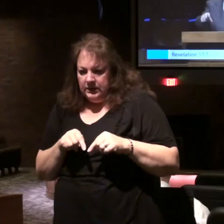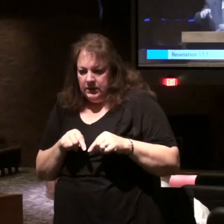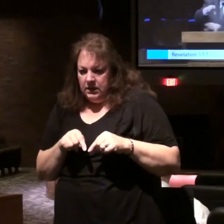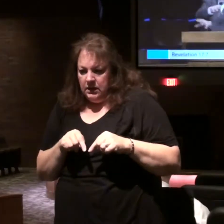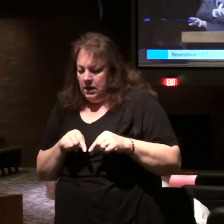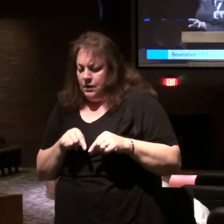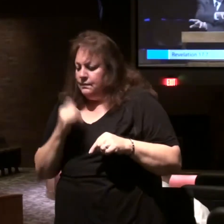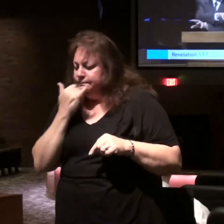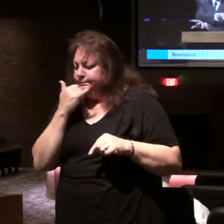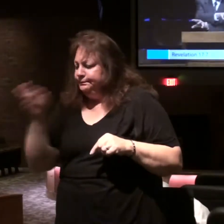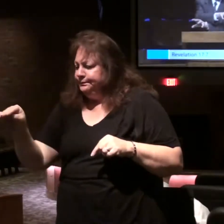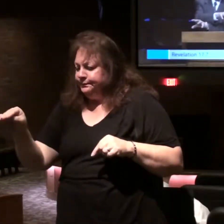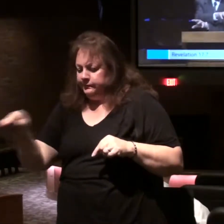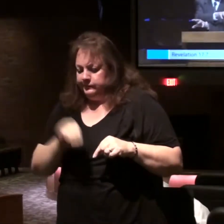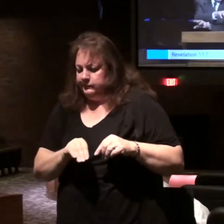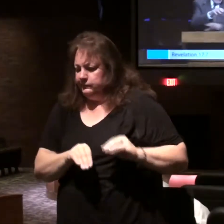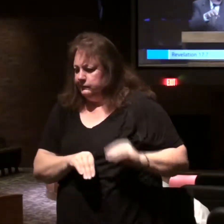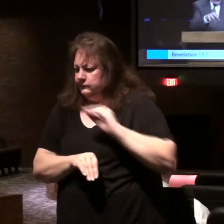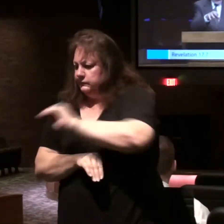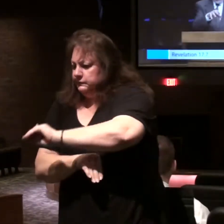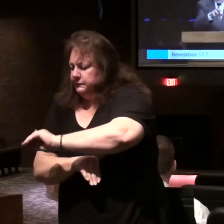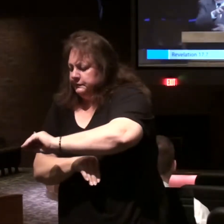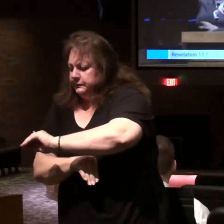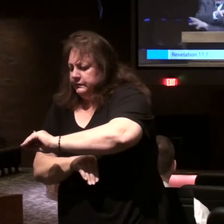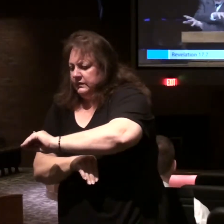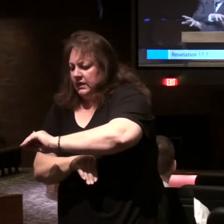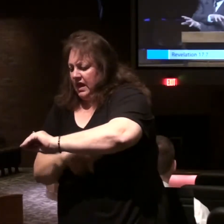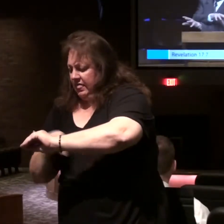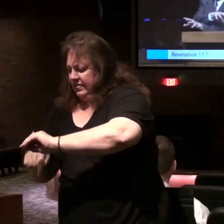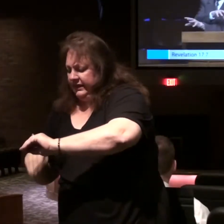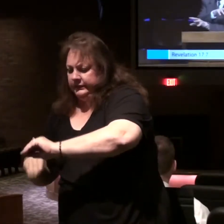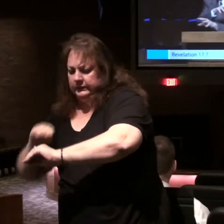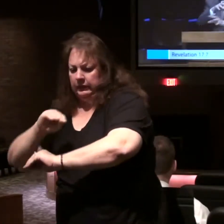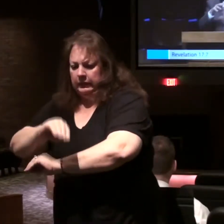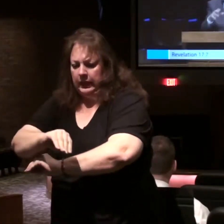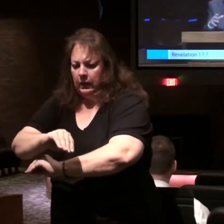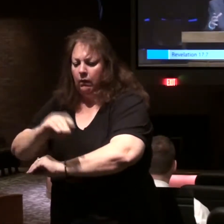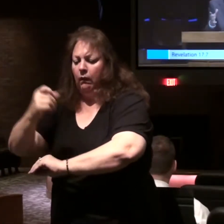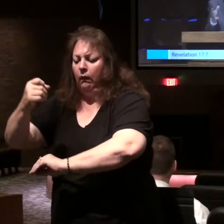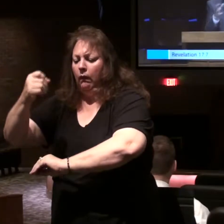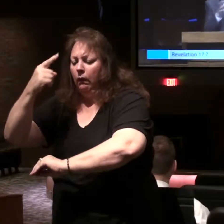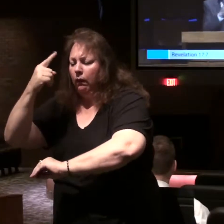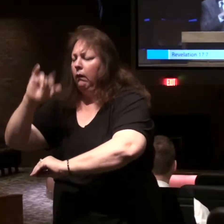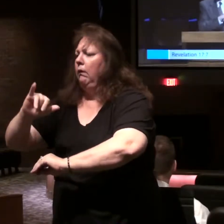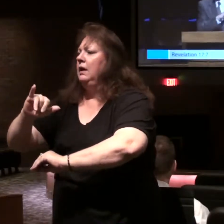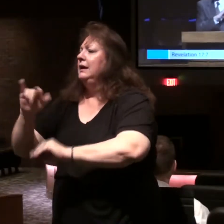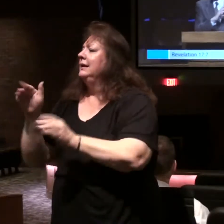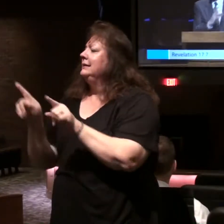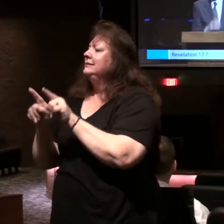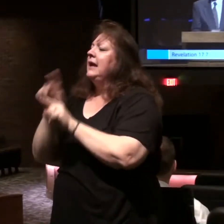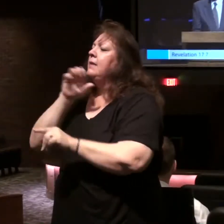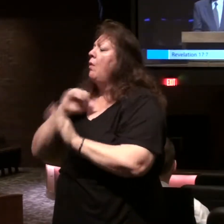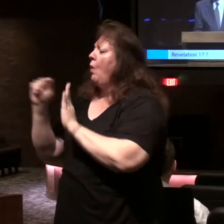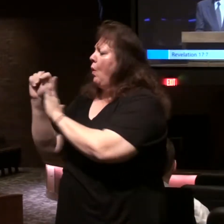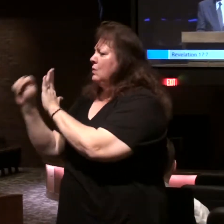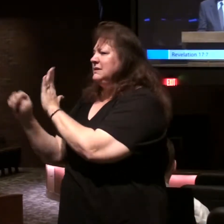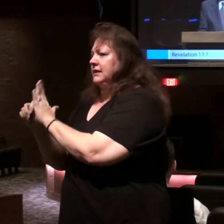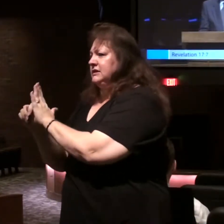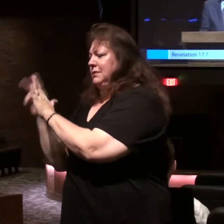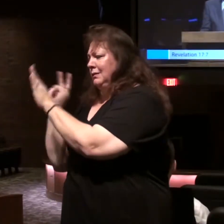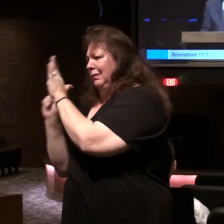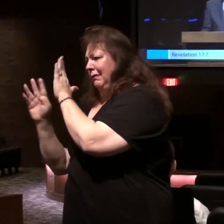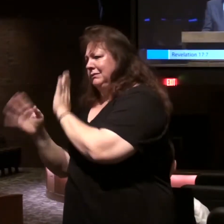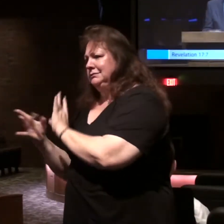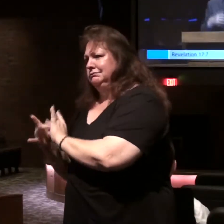here belongs over here. And this section here belongs over here. That's the way often in the Old Testament prophets,